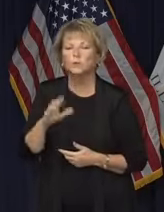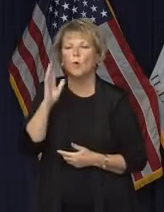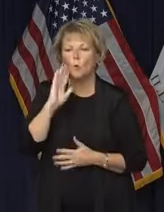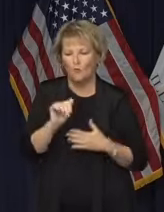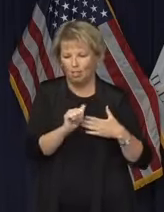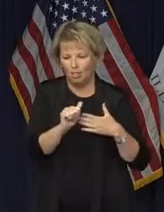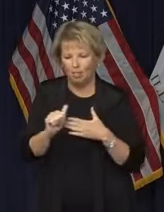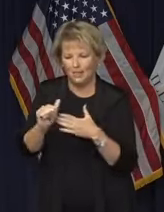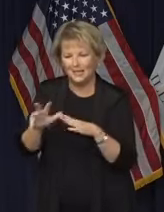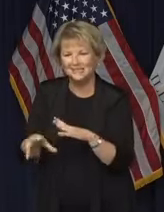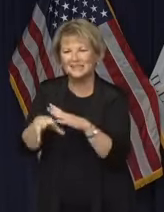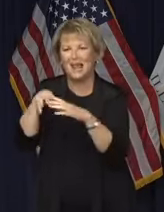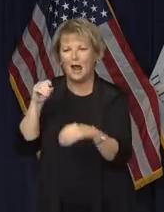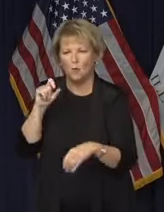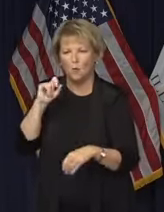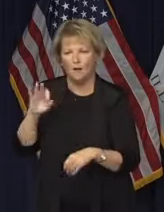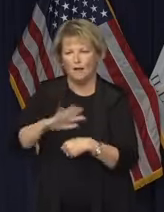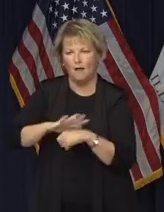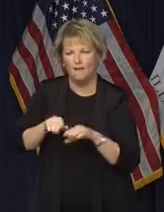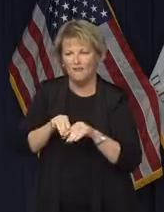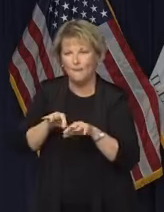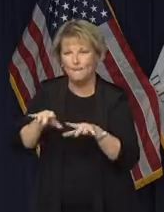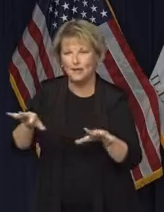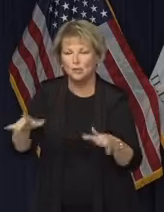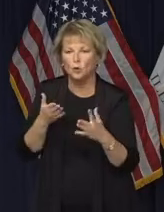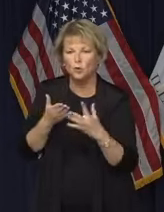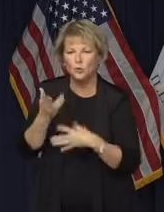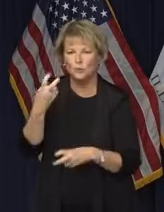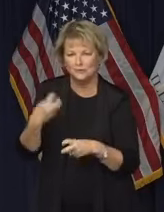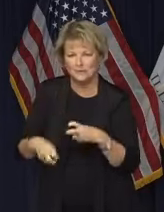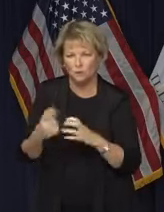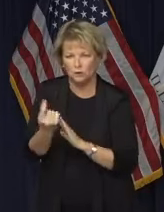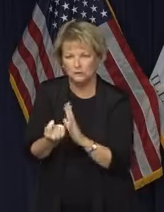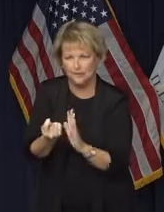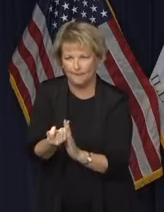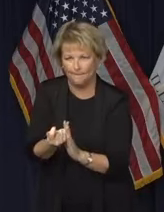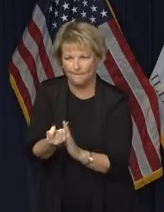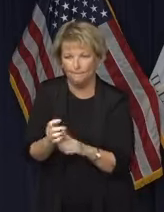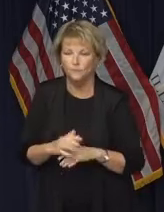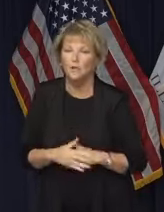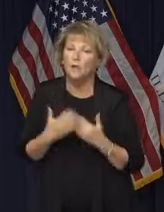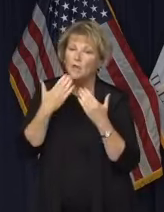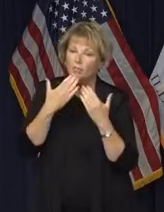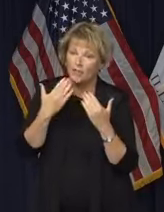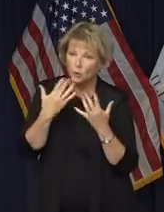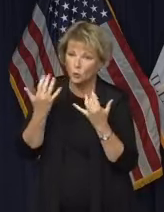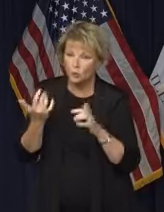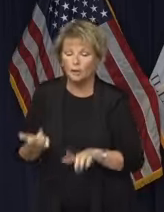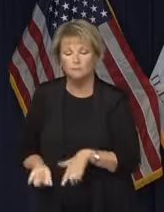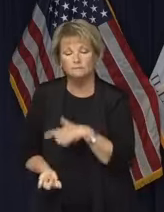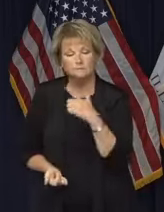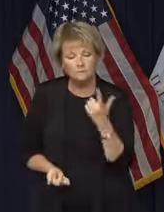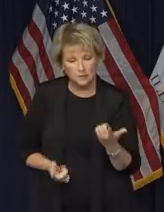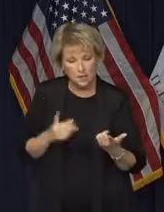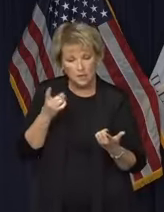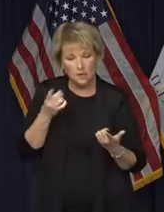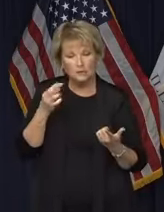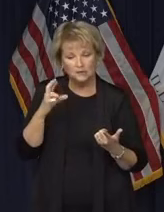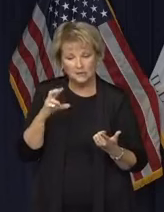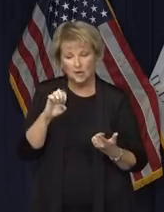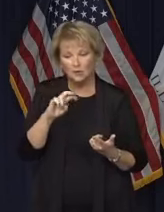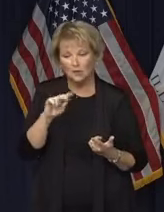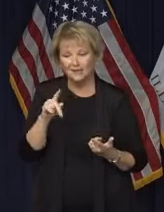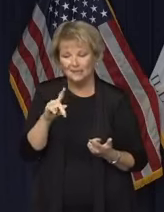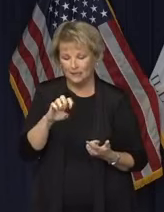out of this pandemic and through this difficult time. So thank you. And with that, I'd like to turn it over to Dr. Nghazi